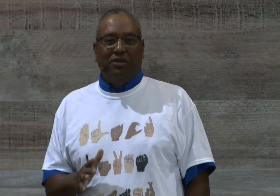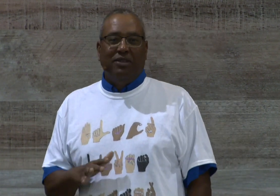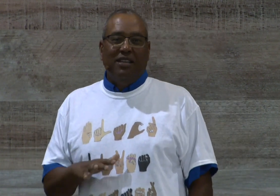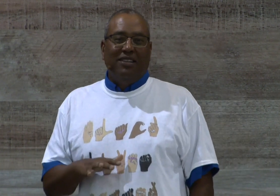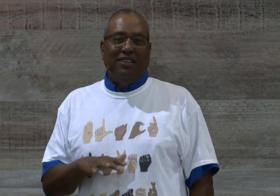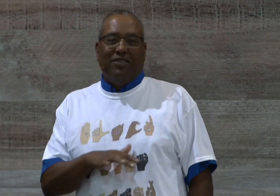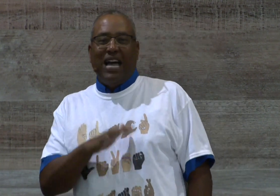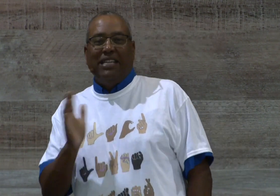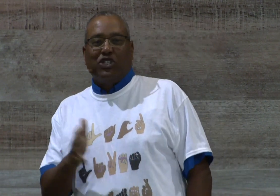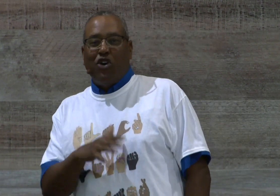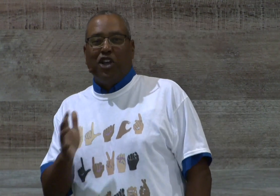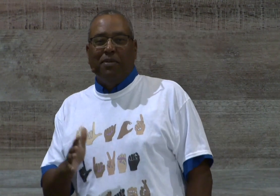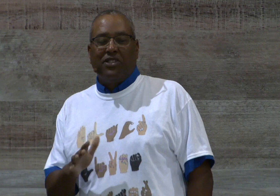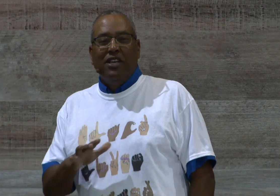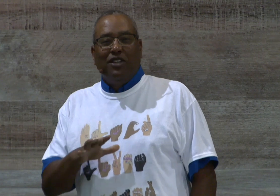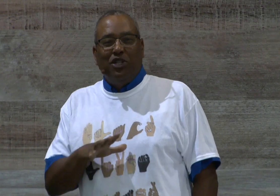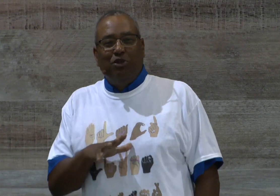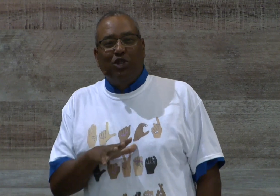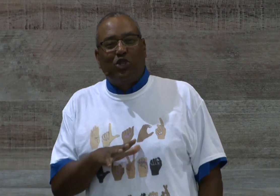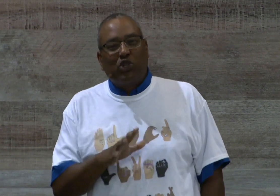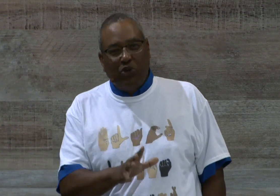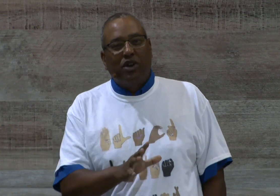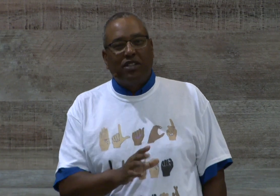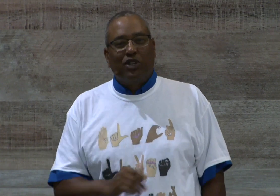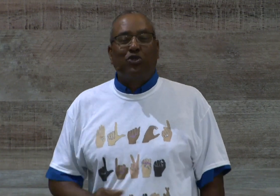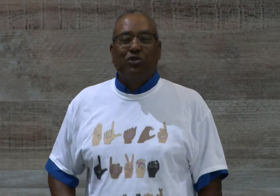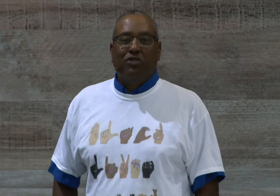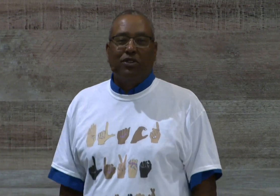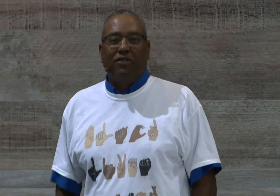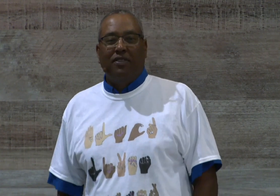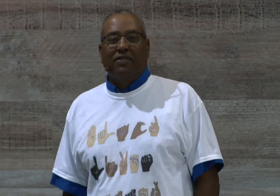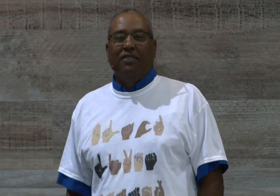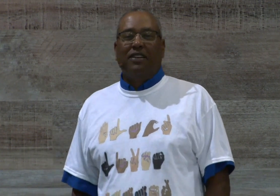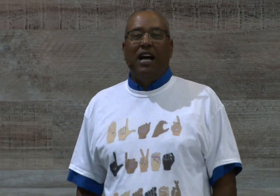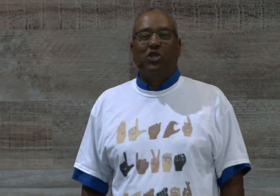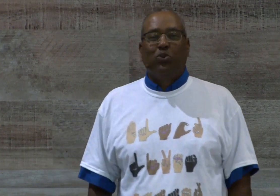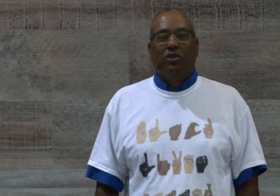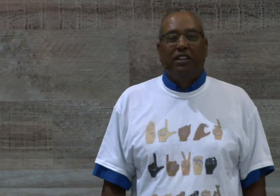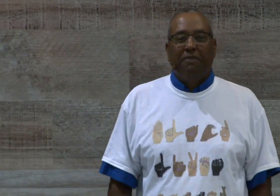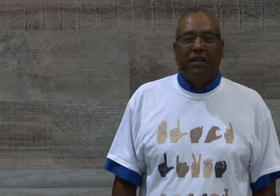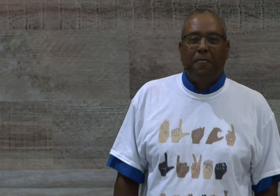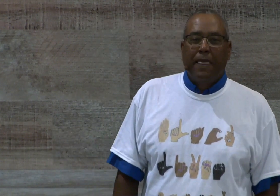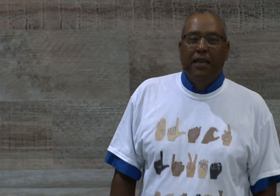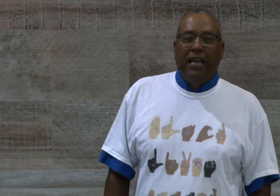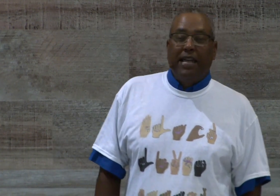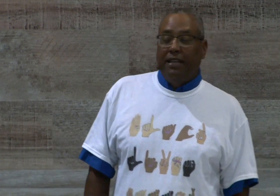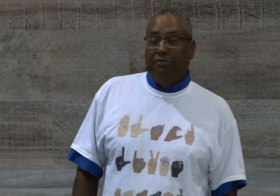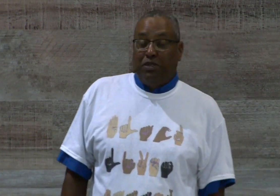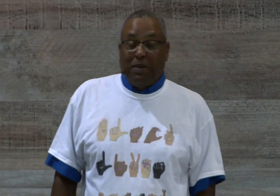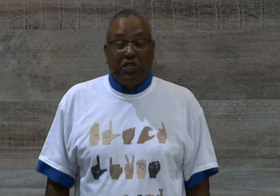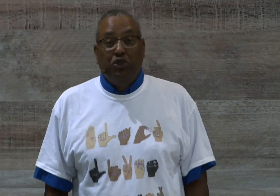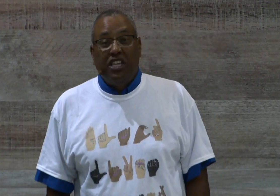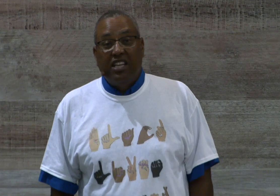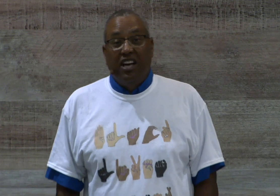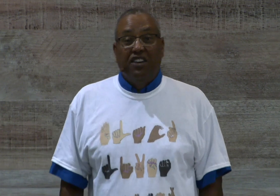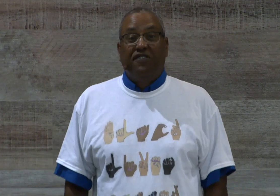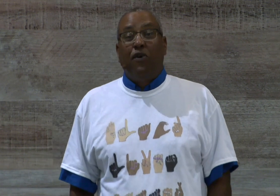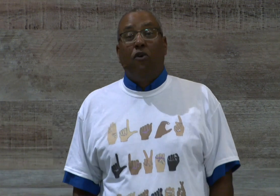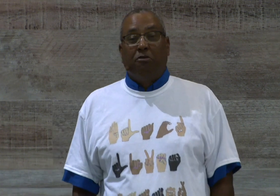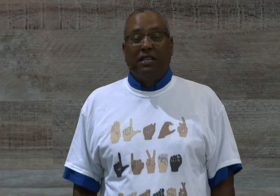ideas or arguments to distort the truth of God's word, amen? And especially to the uninformed. It's